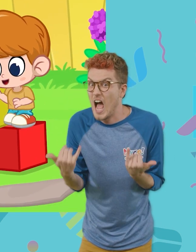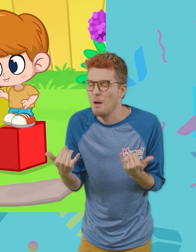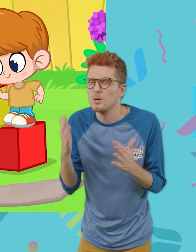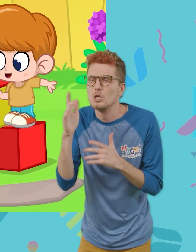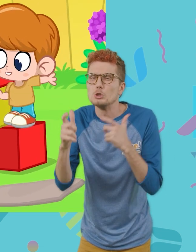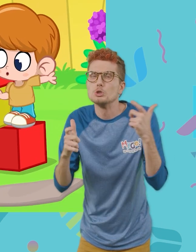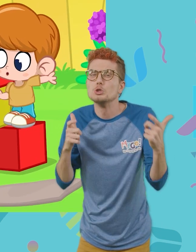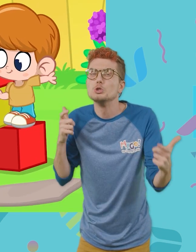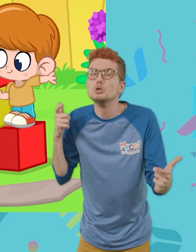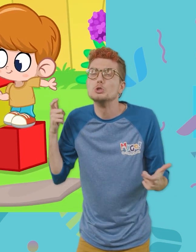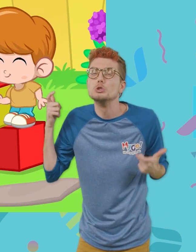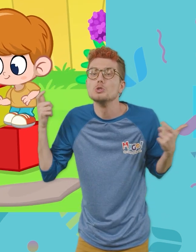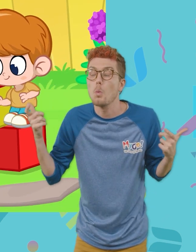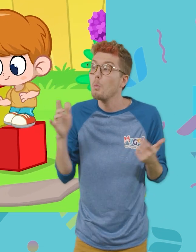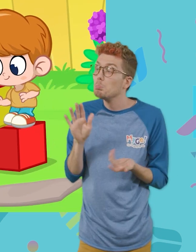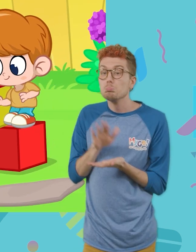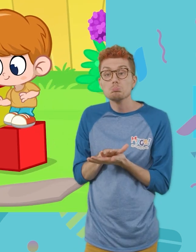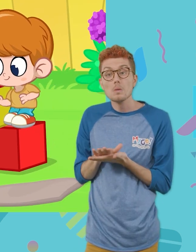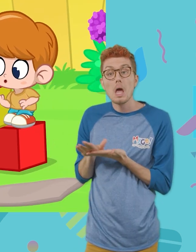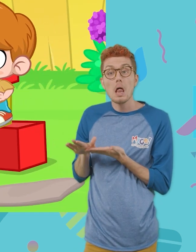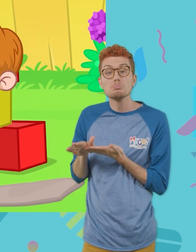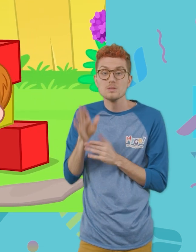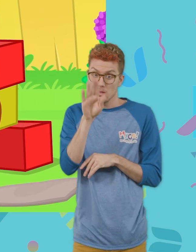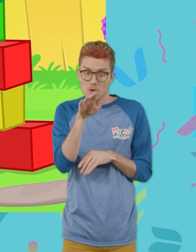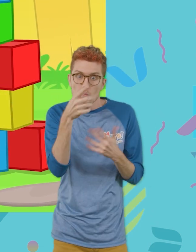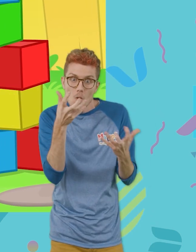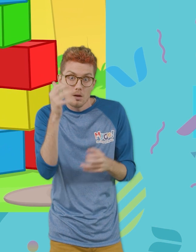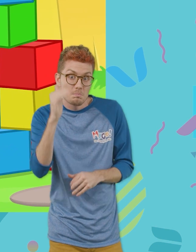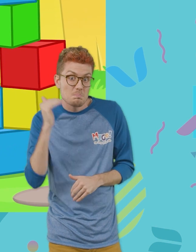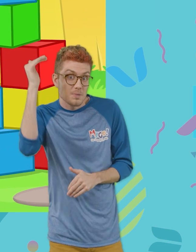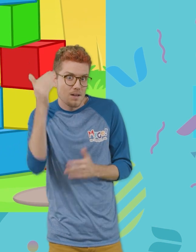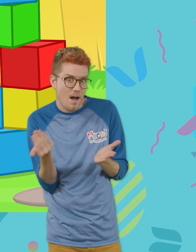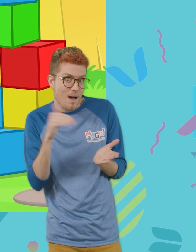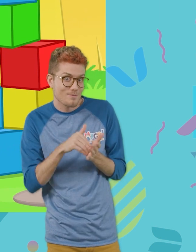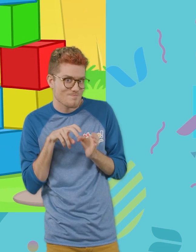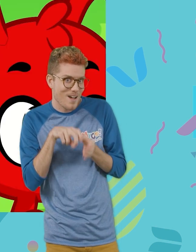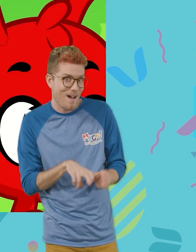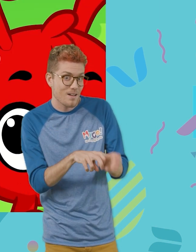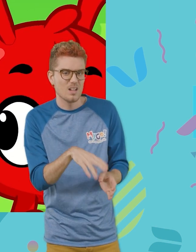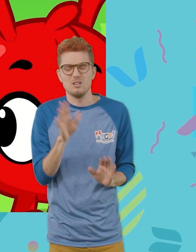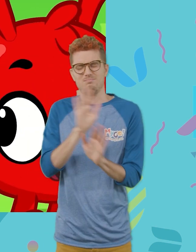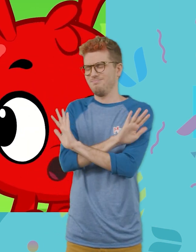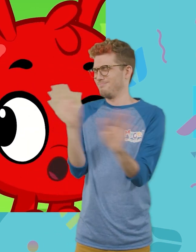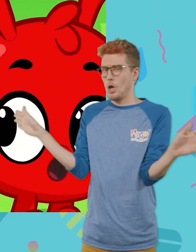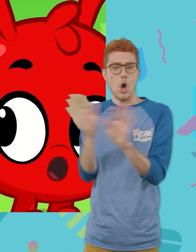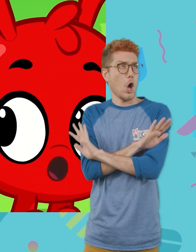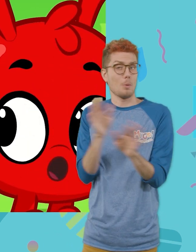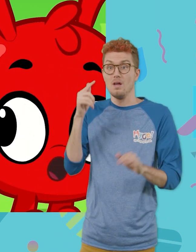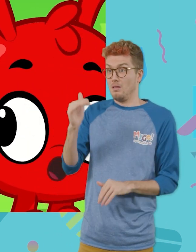be even bigger! That's nice! Don't you want to become big again to ride it? No way! Being a grown up